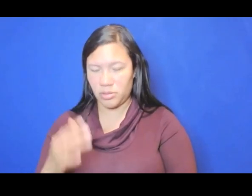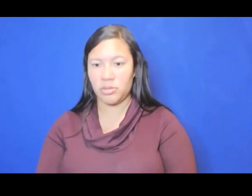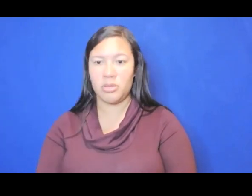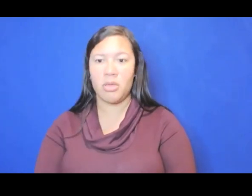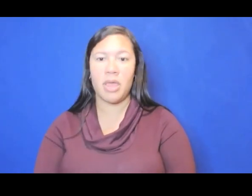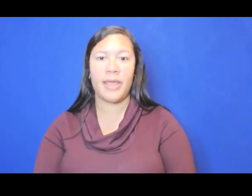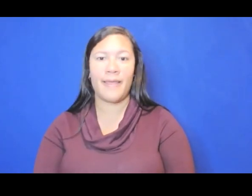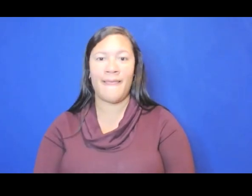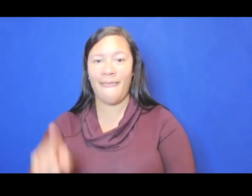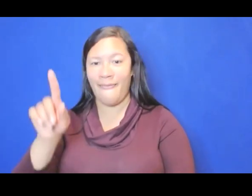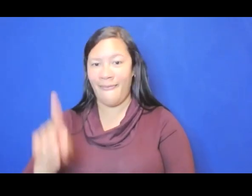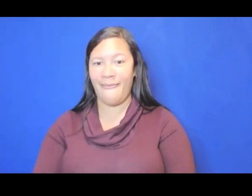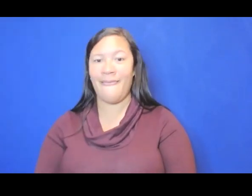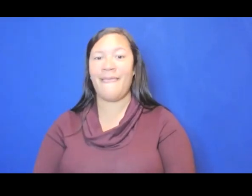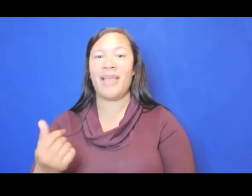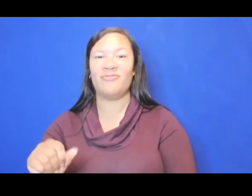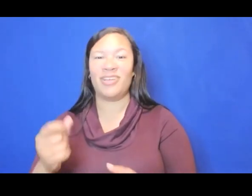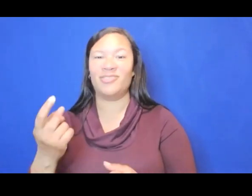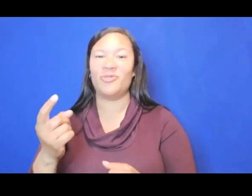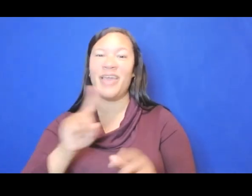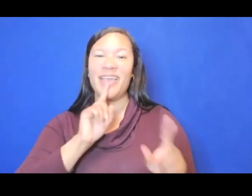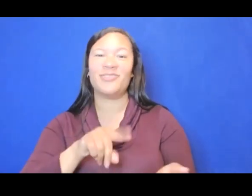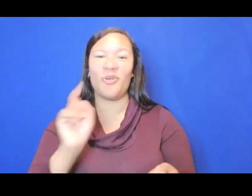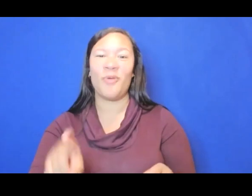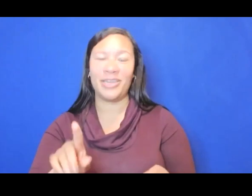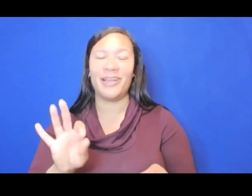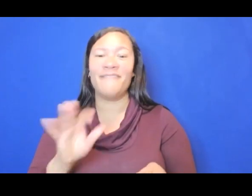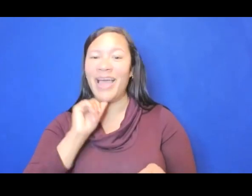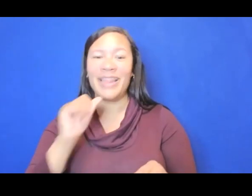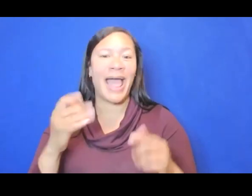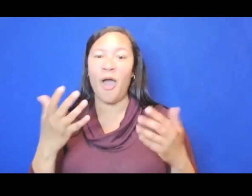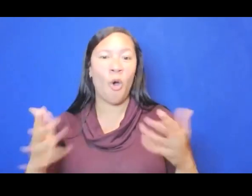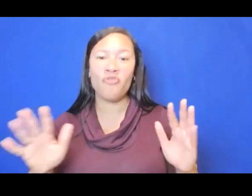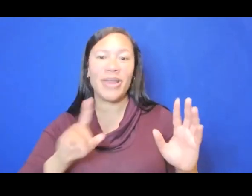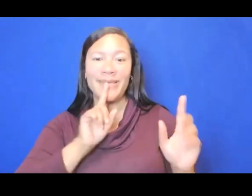I'm trying to answer questions that I have not already answered in some form.